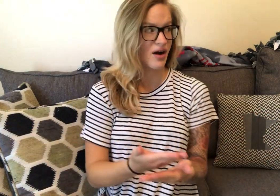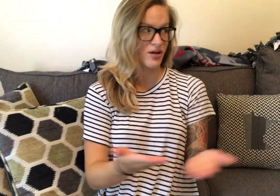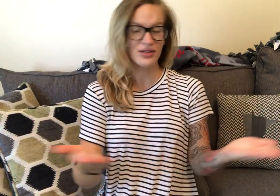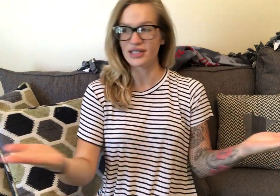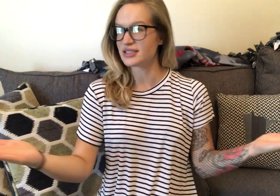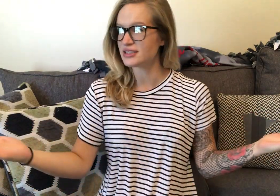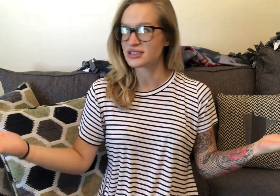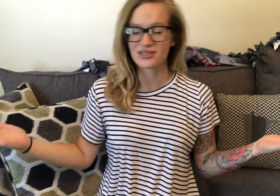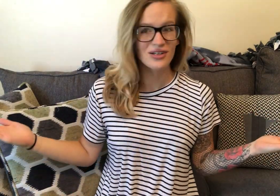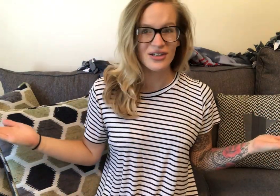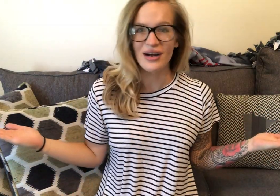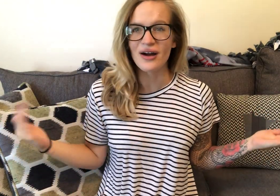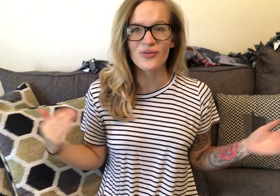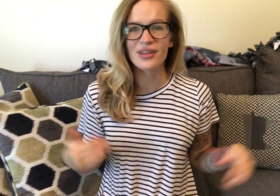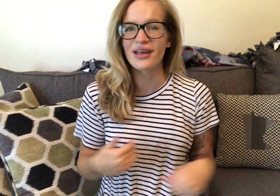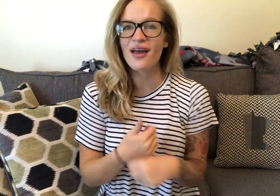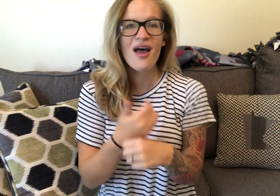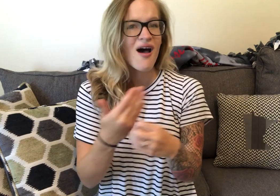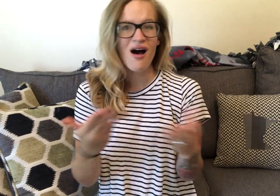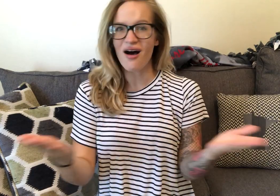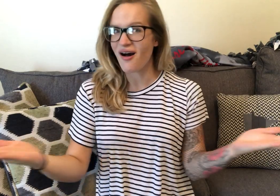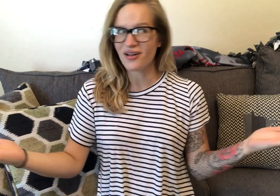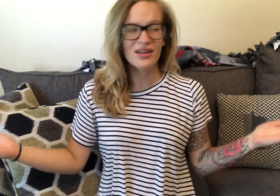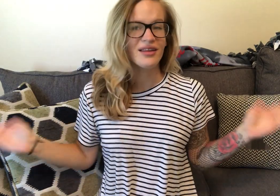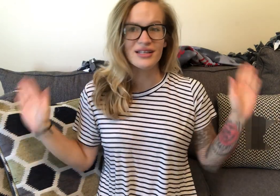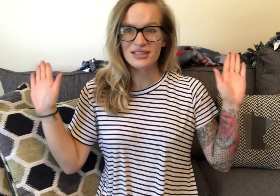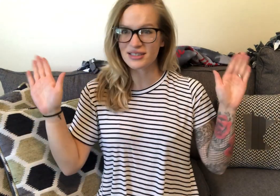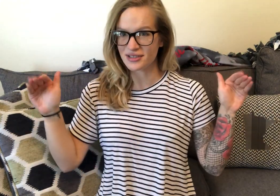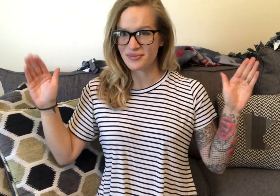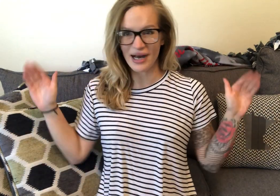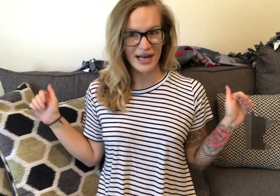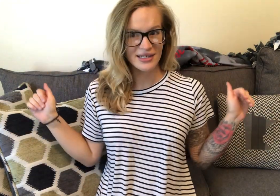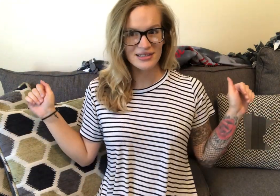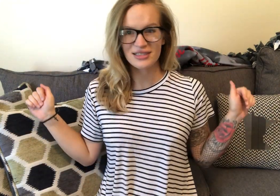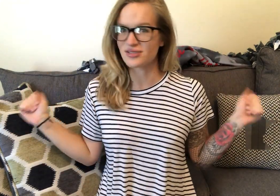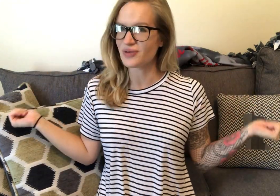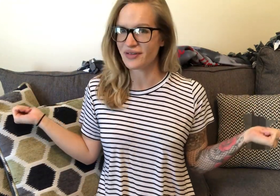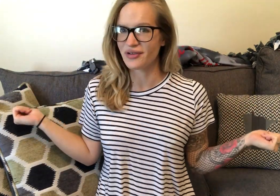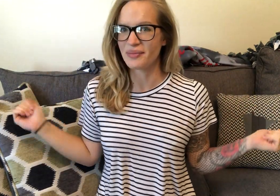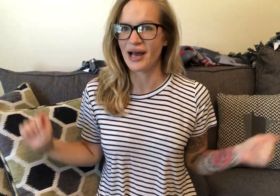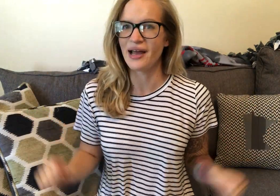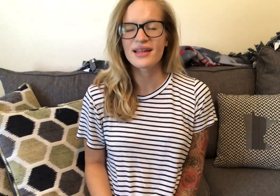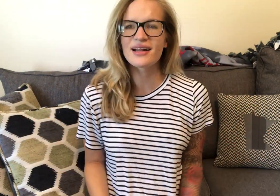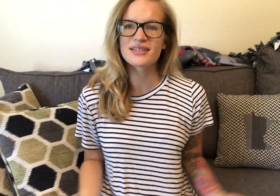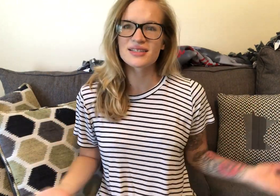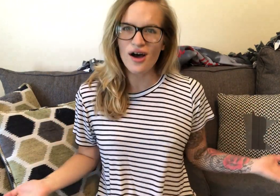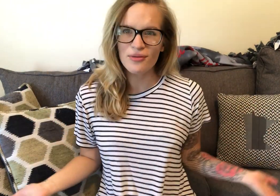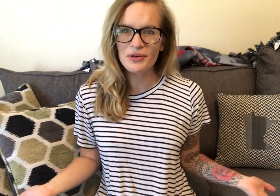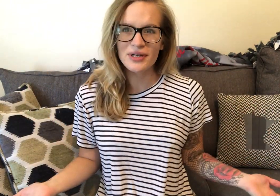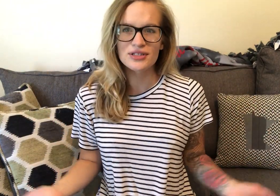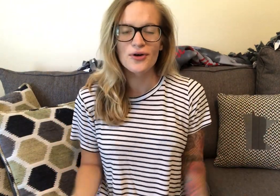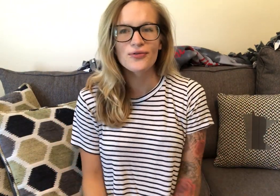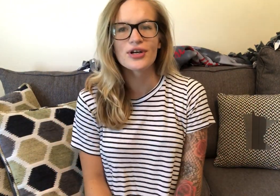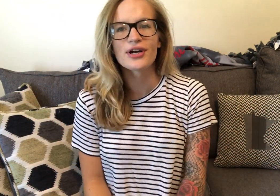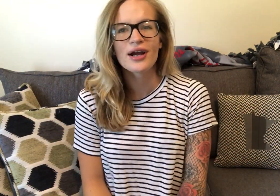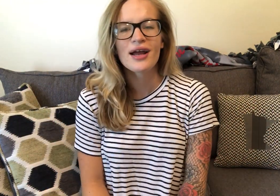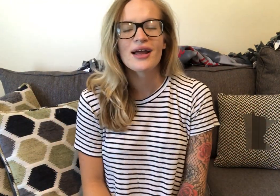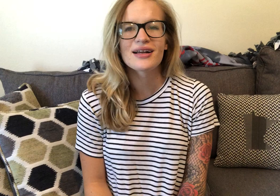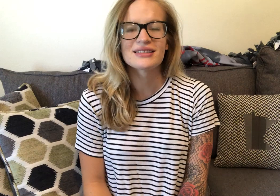all of these and just look around with it. All of these goodbyes, just wave goodbye. And then it's call me when it's over because